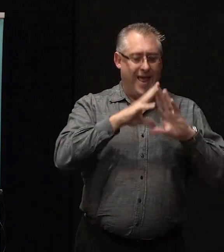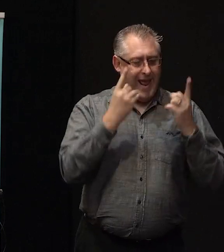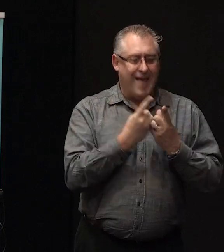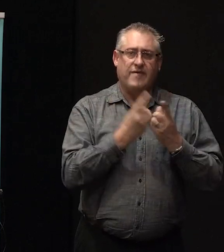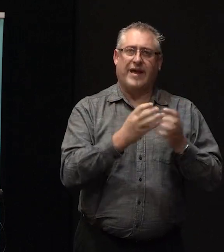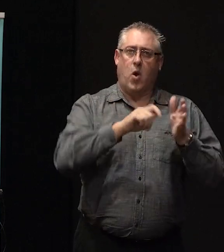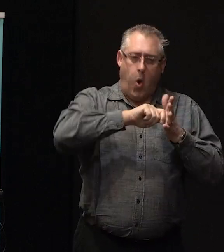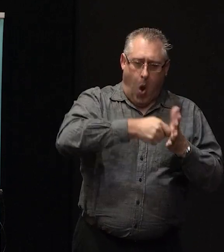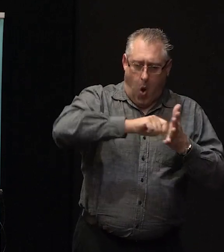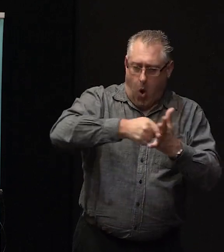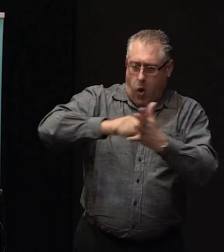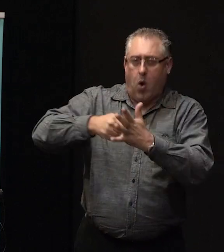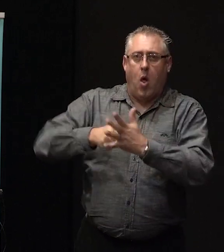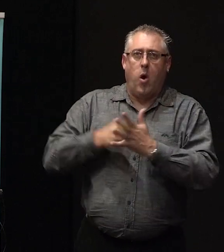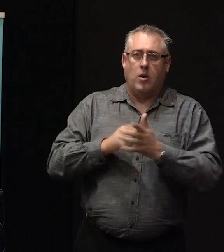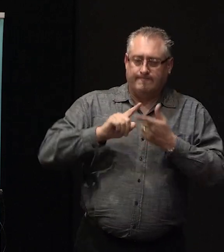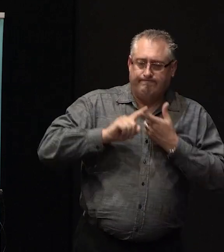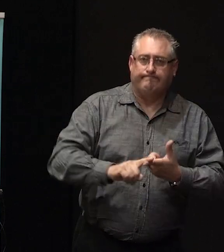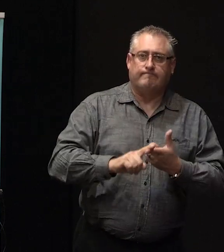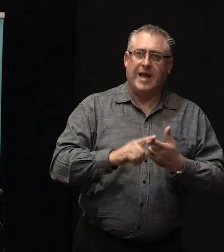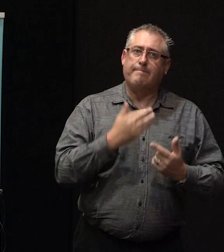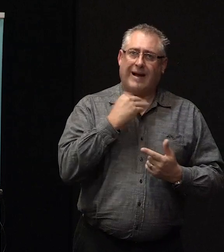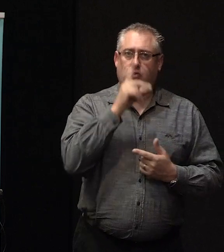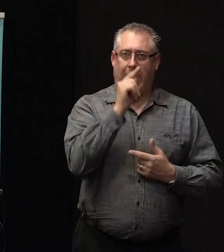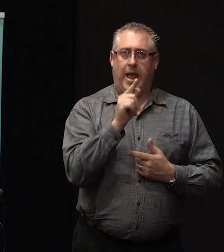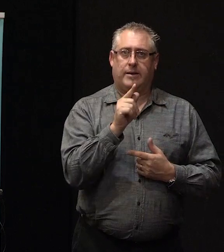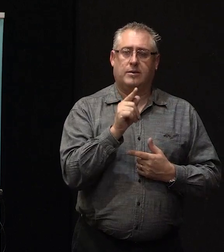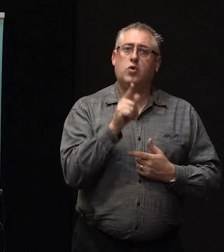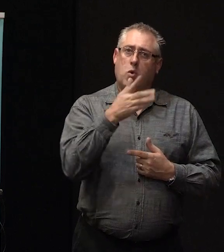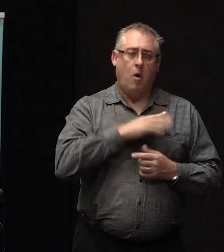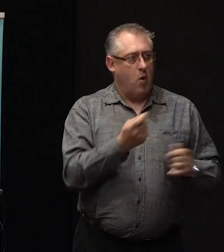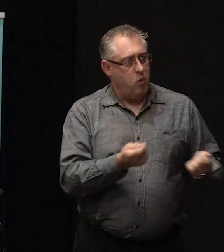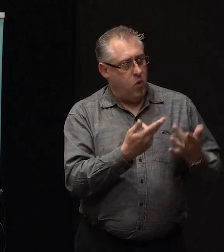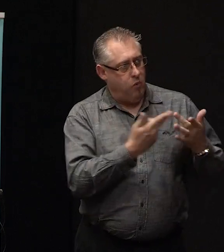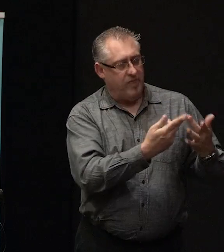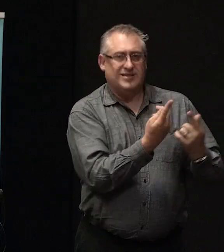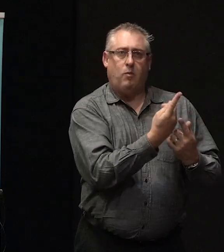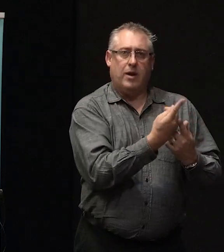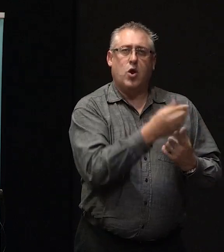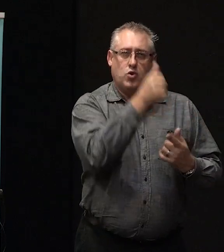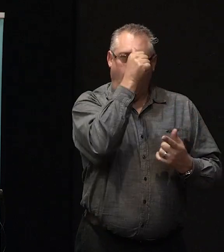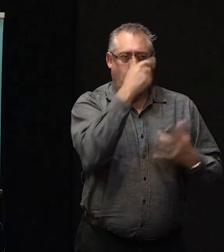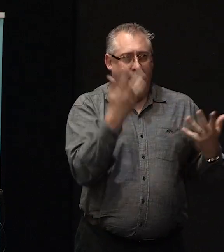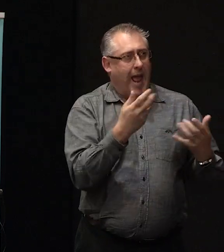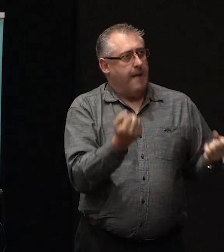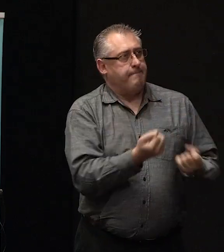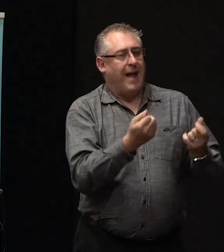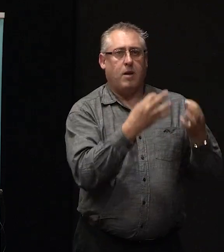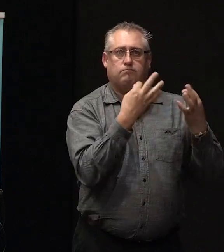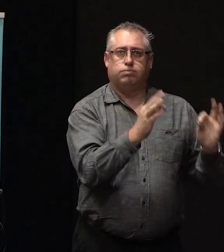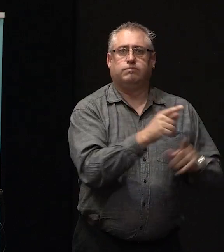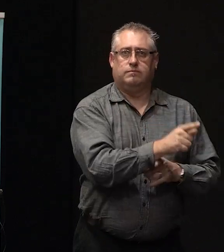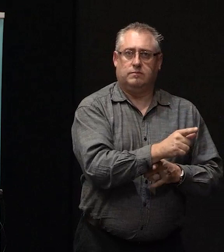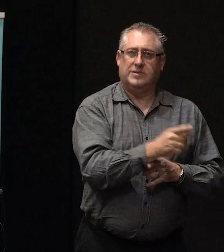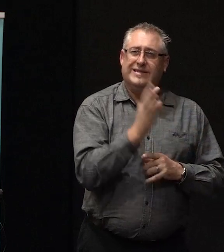absolutely locked down to the great extent you can. And you want to work with someone who knows how to make that sort of thing work before you did it. Because, you know, there is some